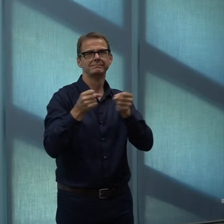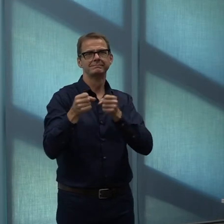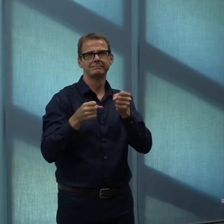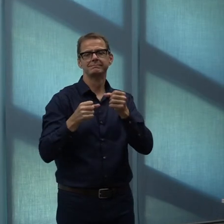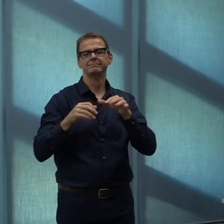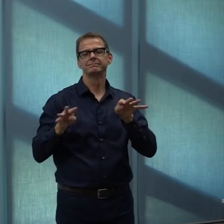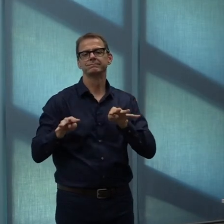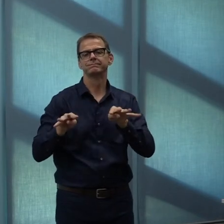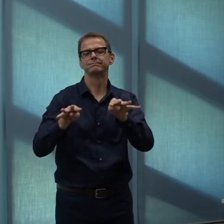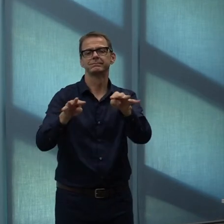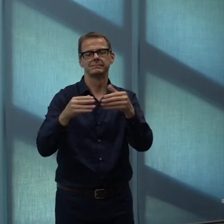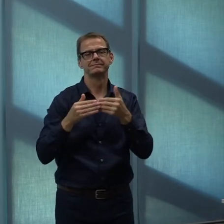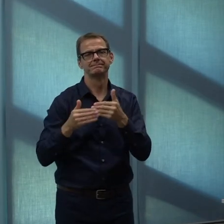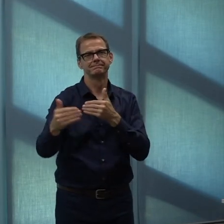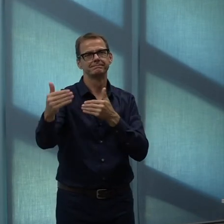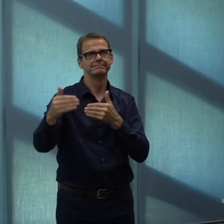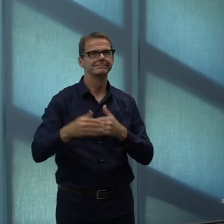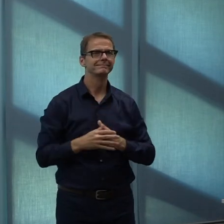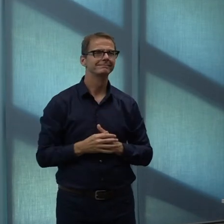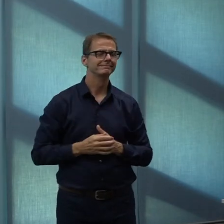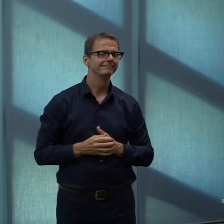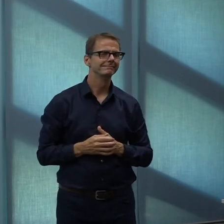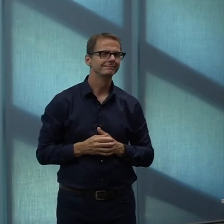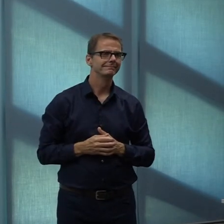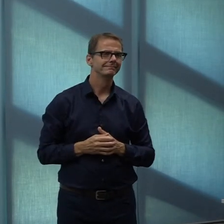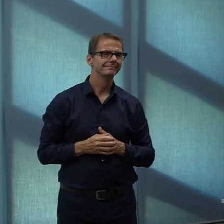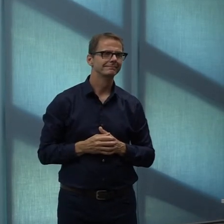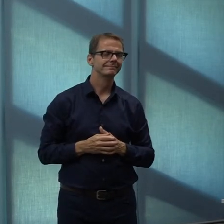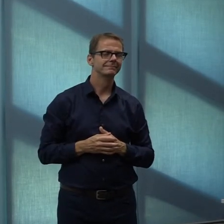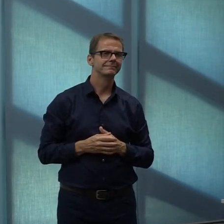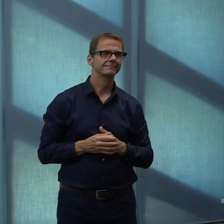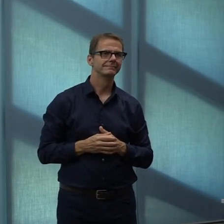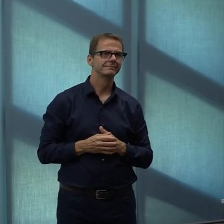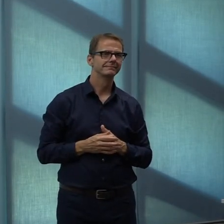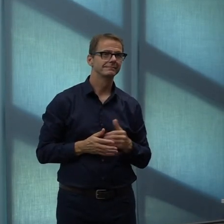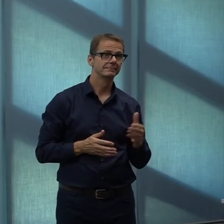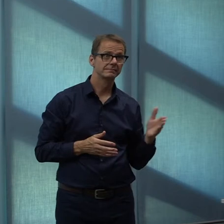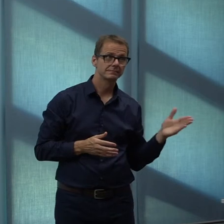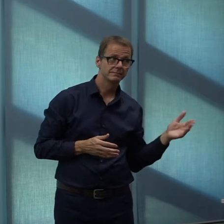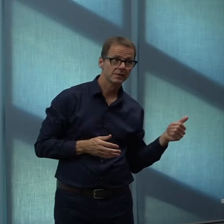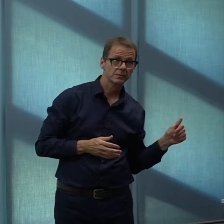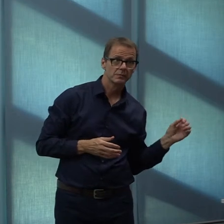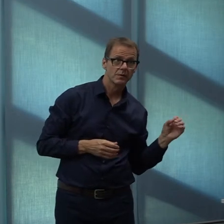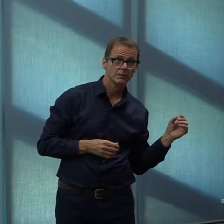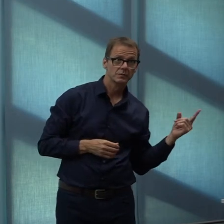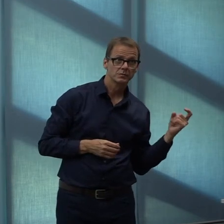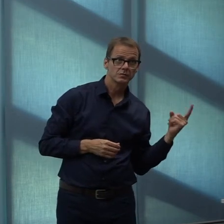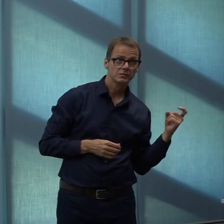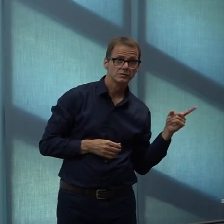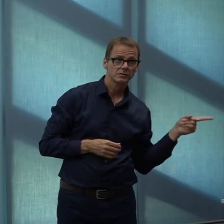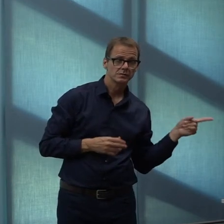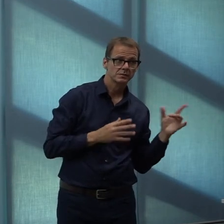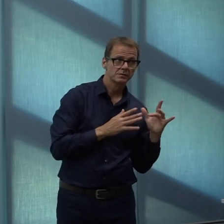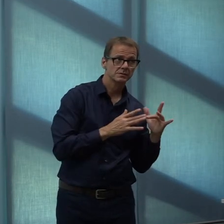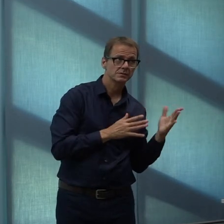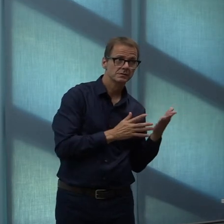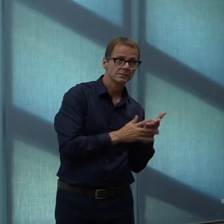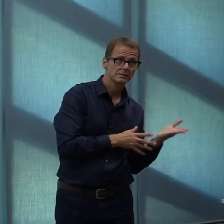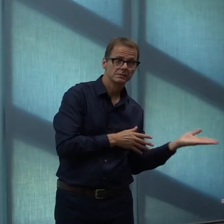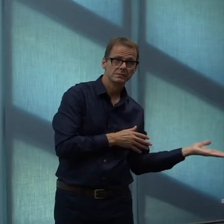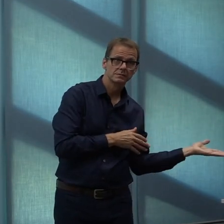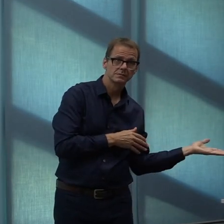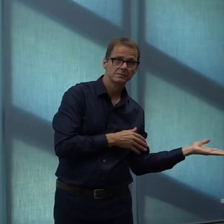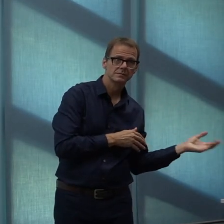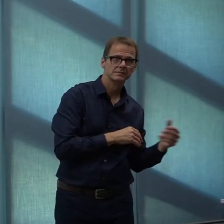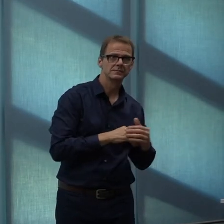question from anyone who's online with us. Yeah, if I could ask a question of Kim, please. If she could just expand,